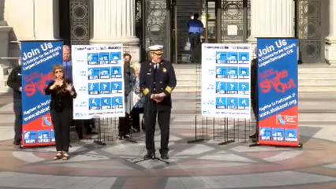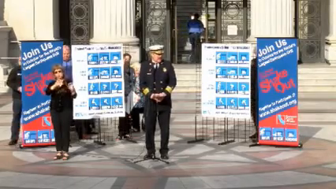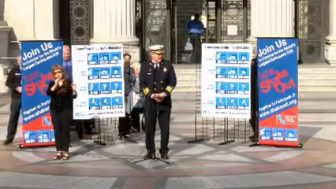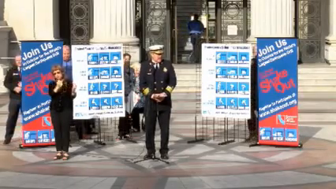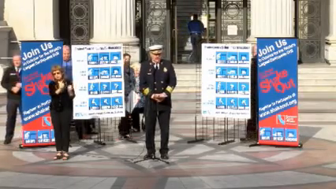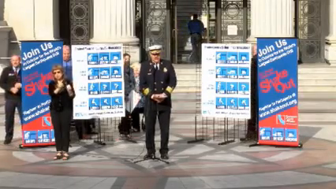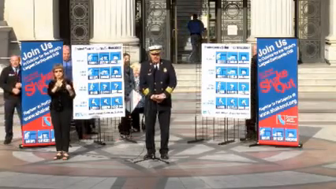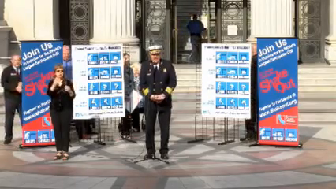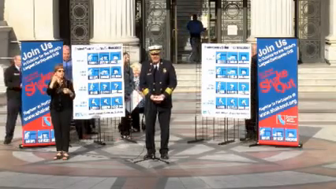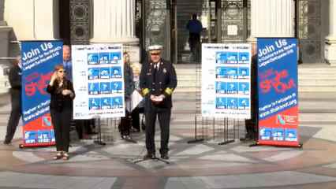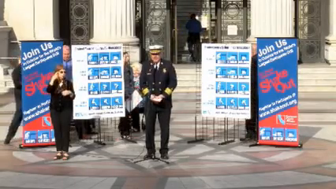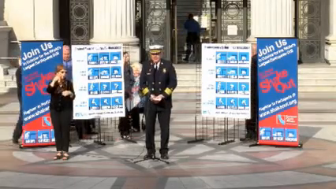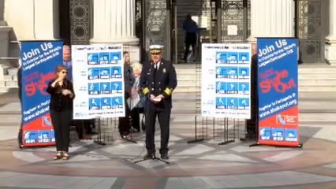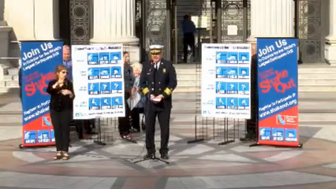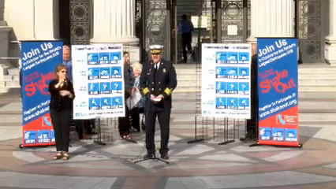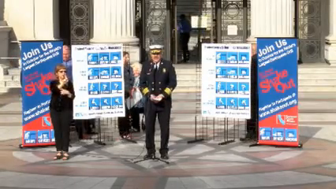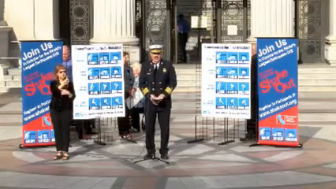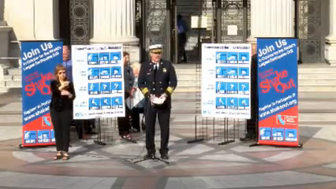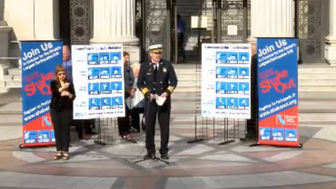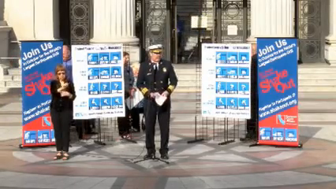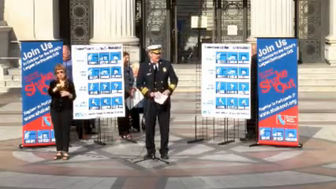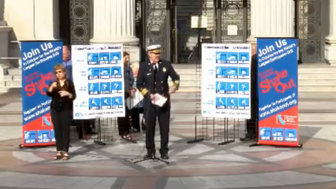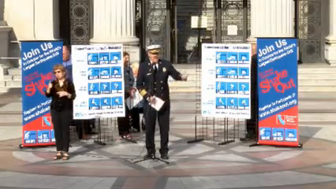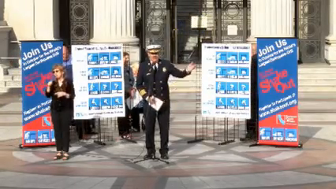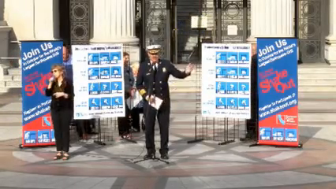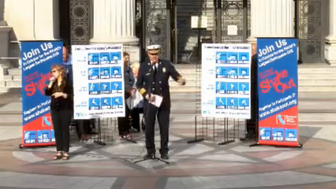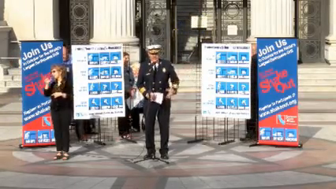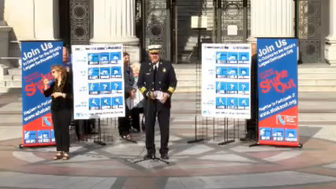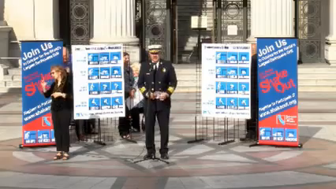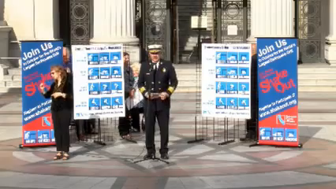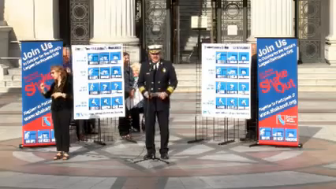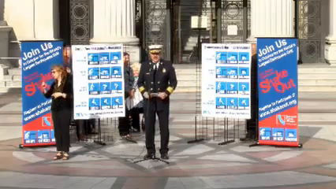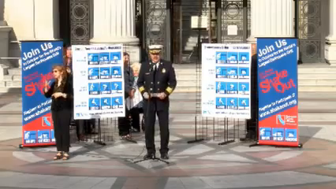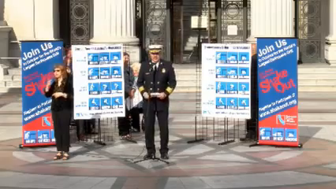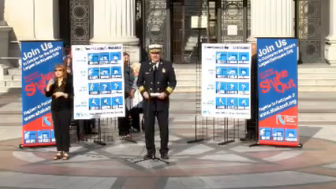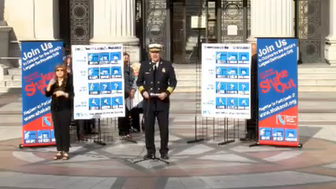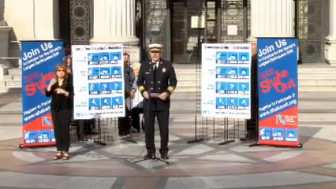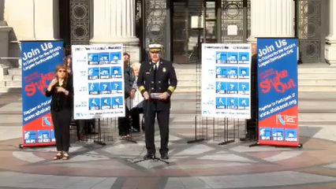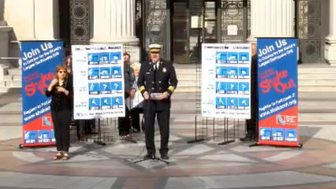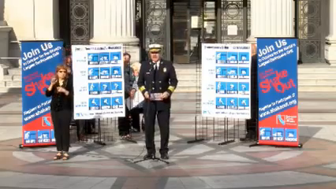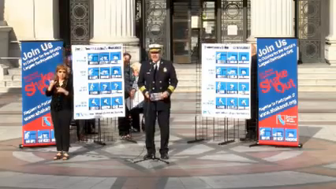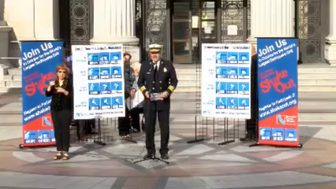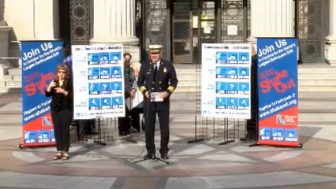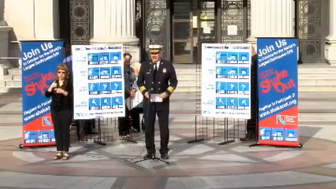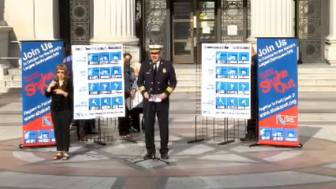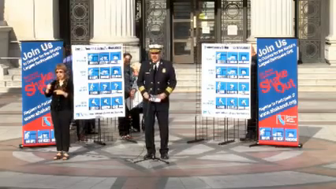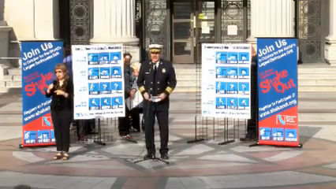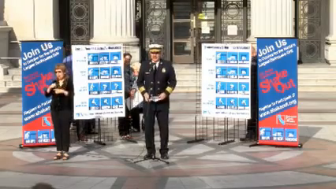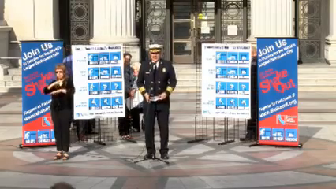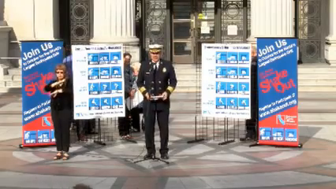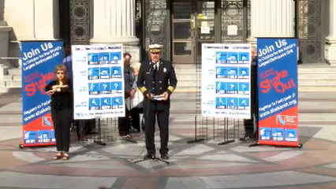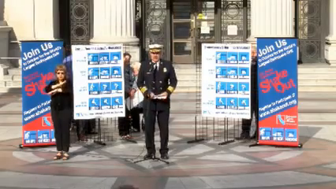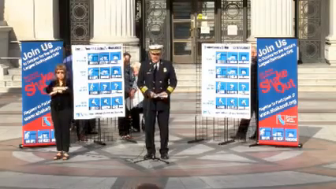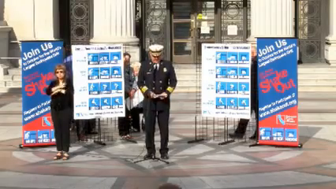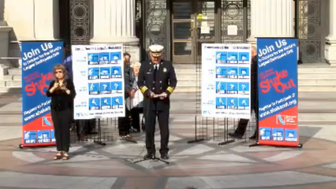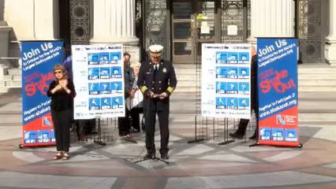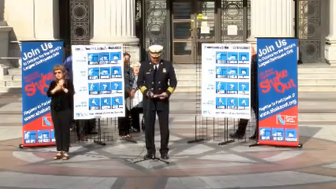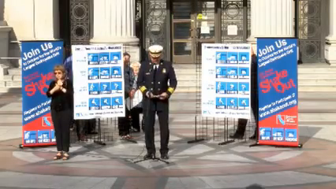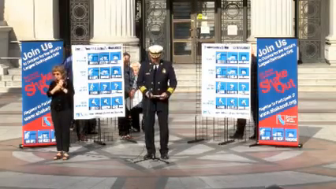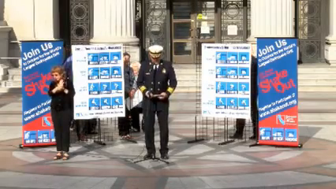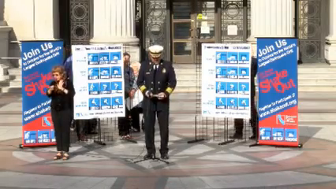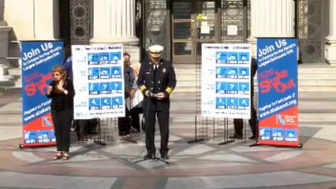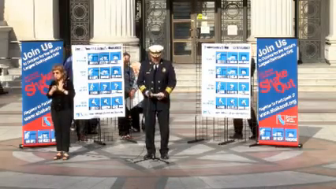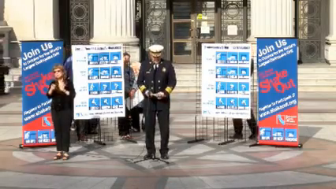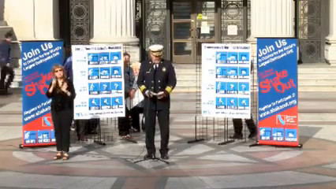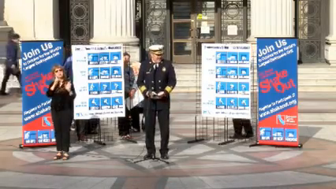and other private companies and entities that have displays here like I said patronize the displays let's all learn today